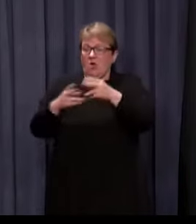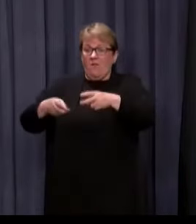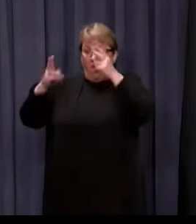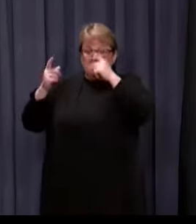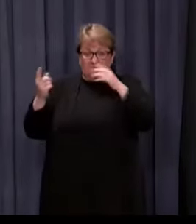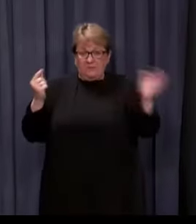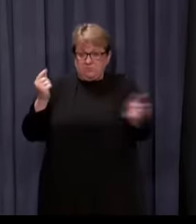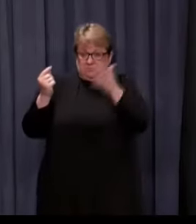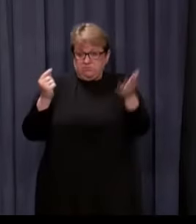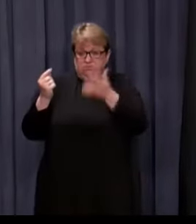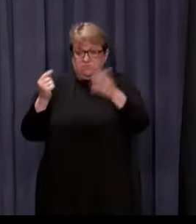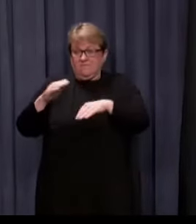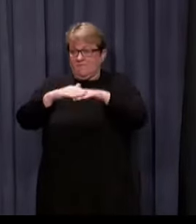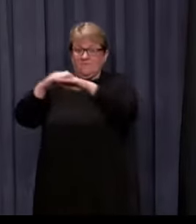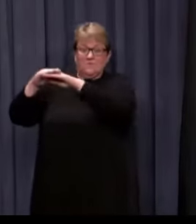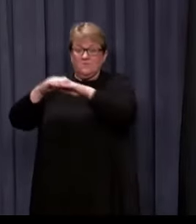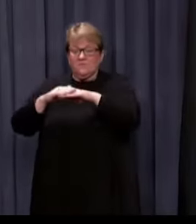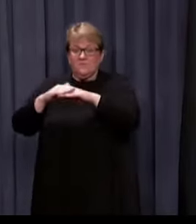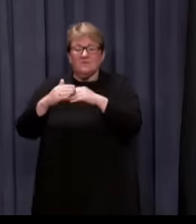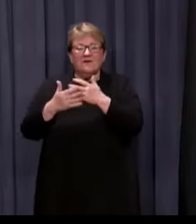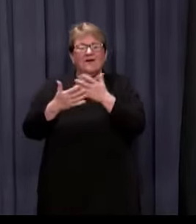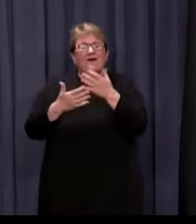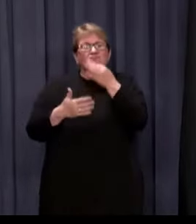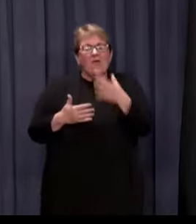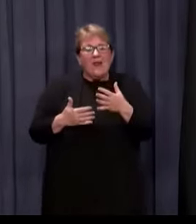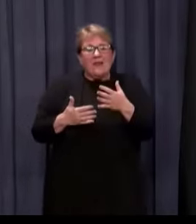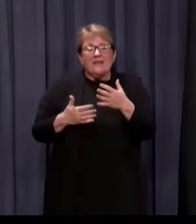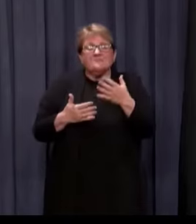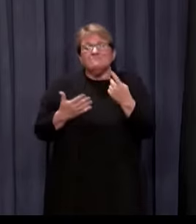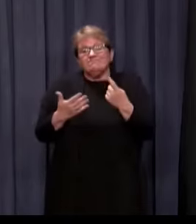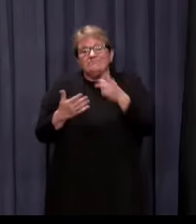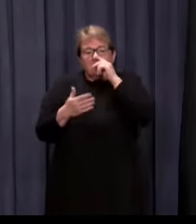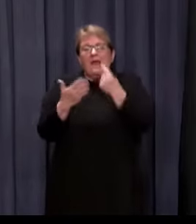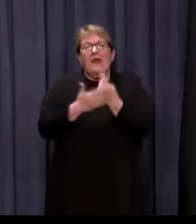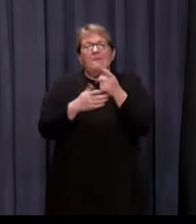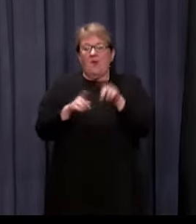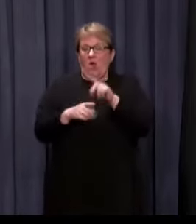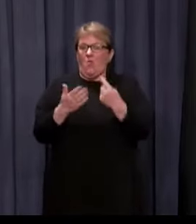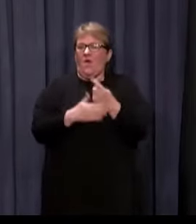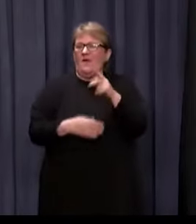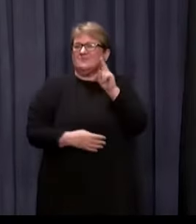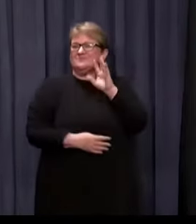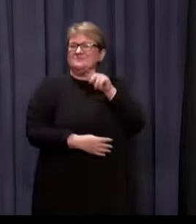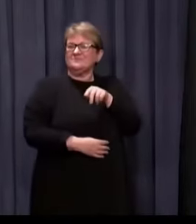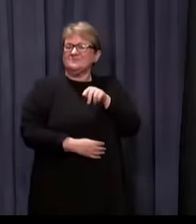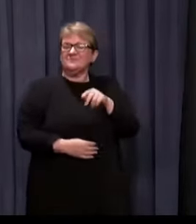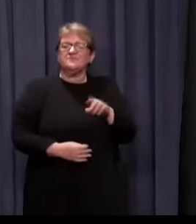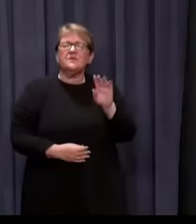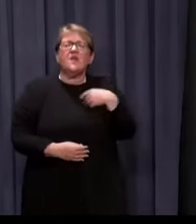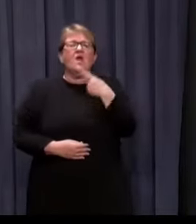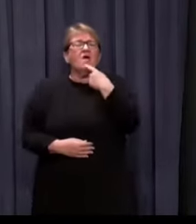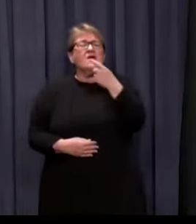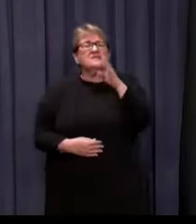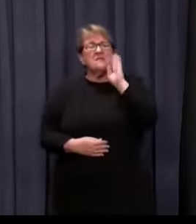quarantine system results in very rarely, but sometimes, these sorts of things occurring. As I've said before,